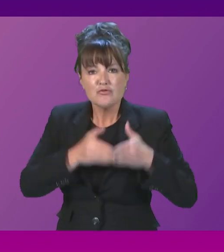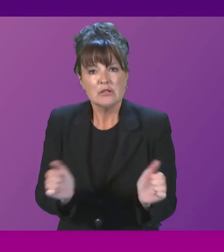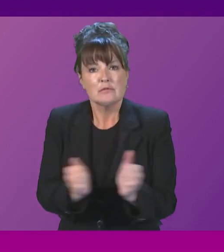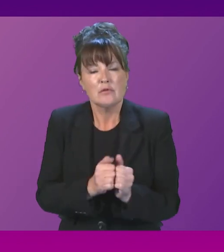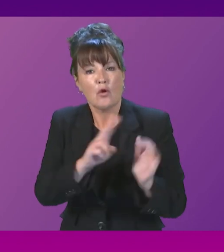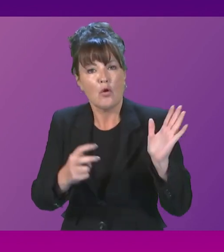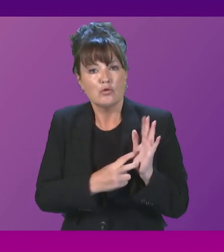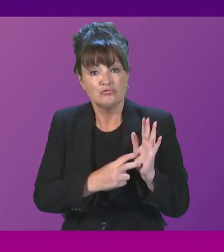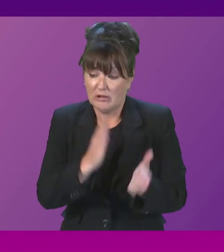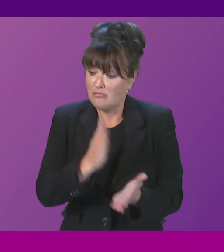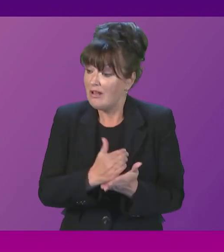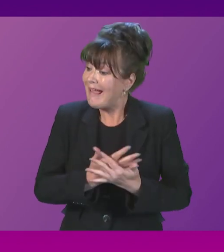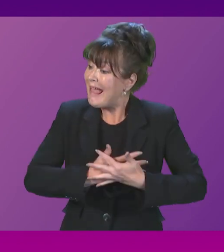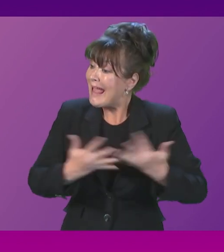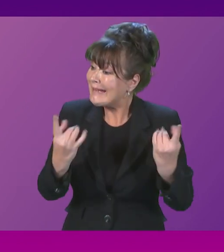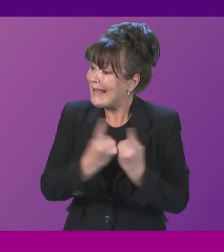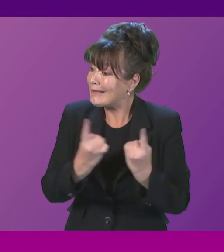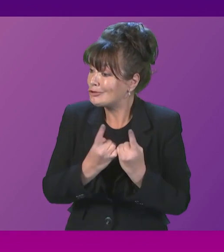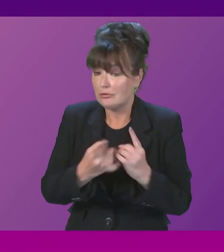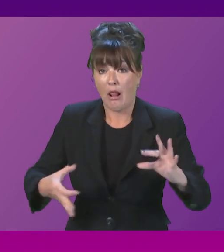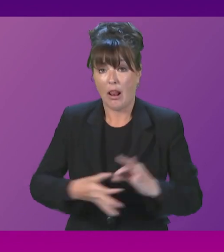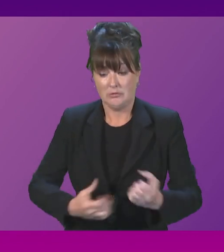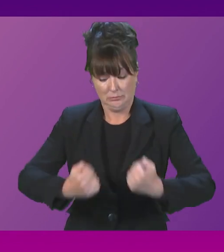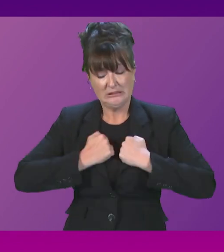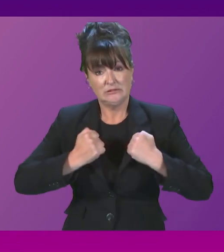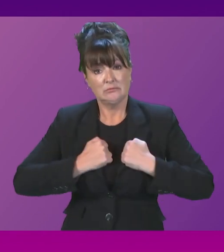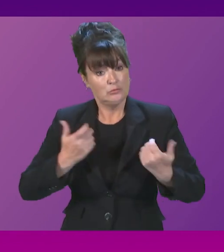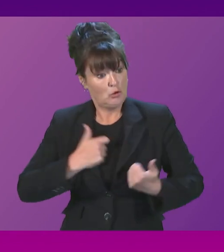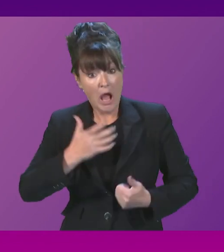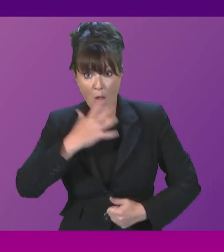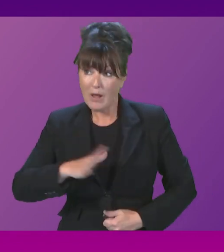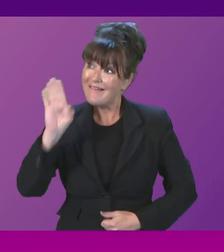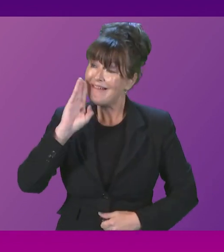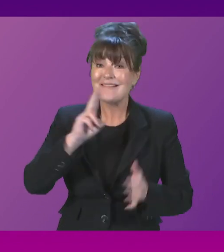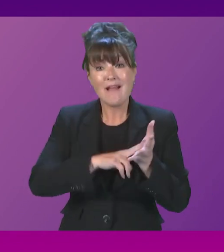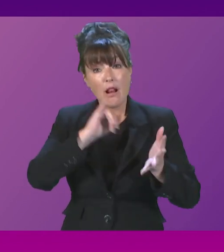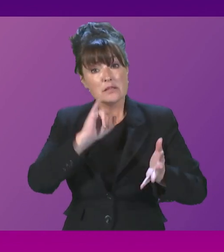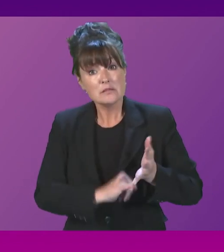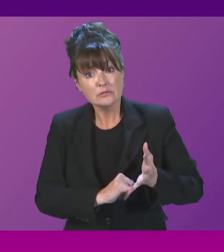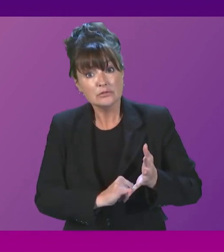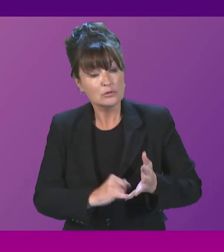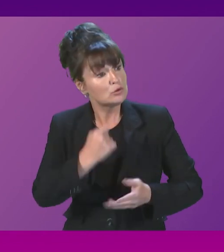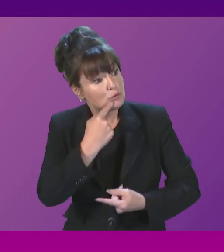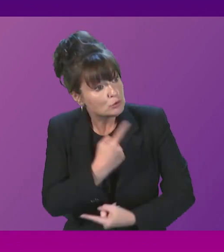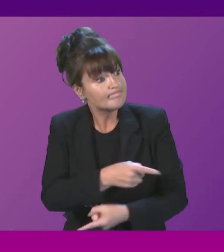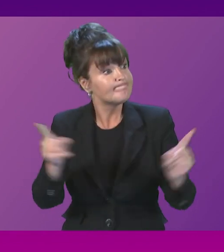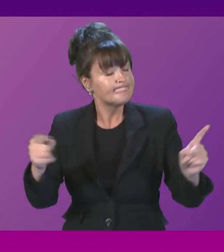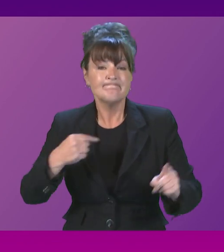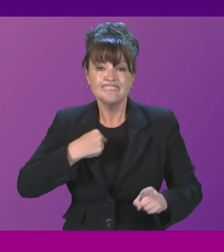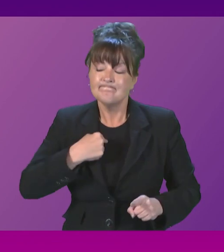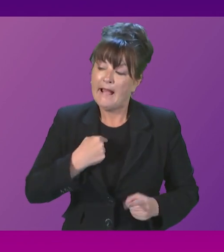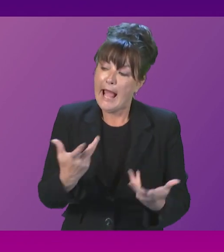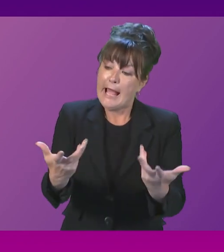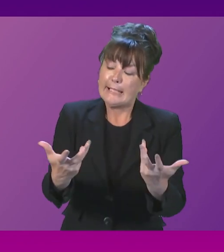buck stopped with her. So let us hear her take ultimate responsibility for the great ferry scandal. Her government